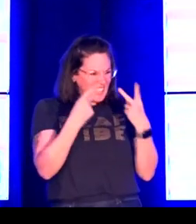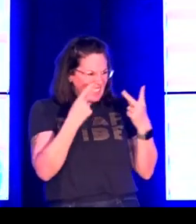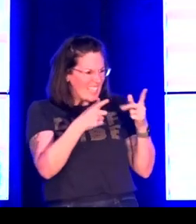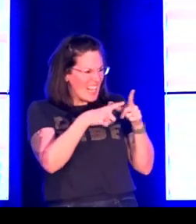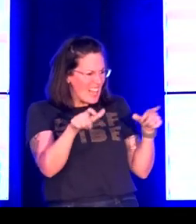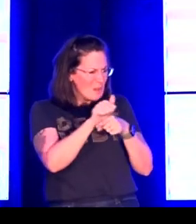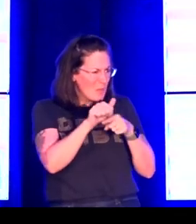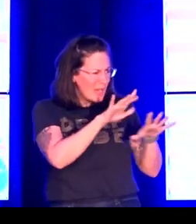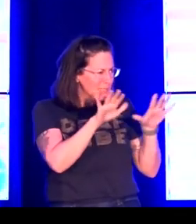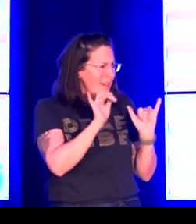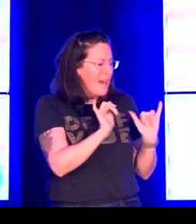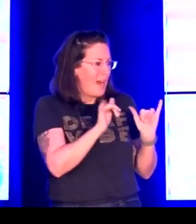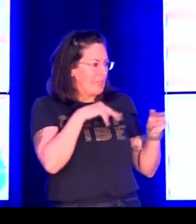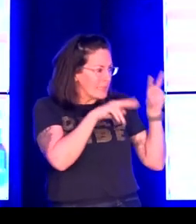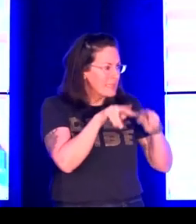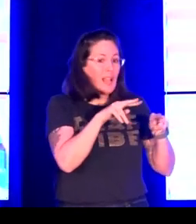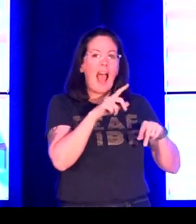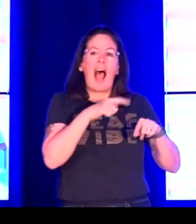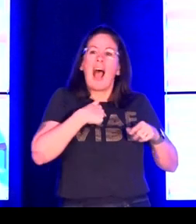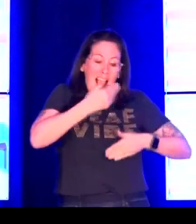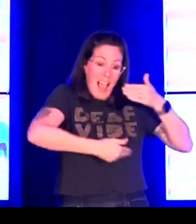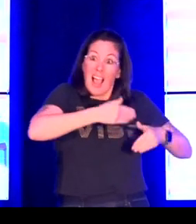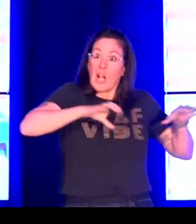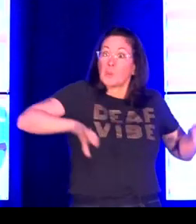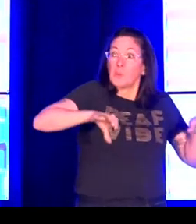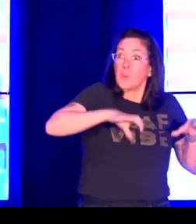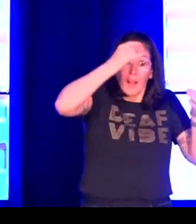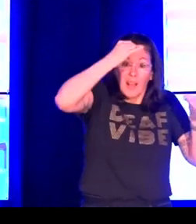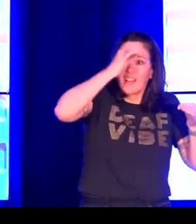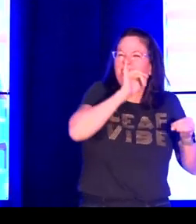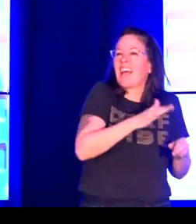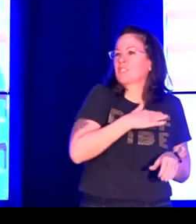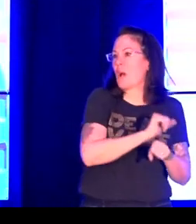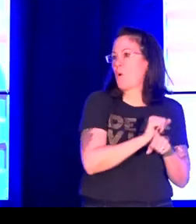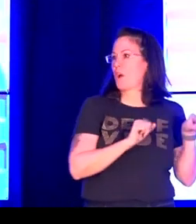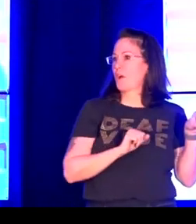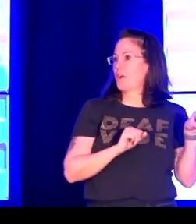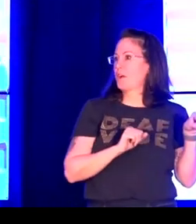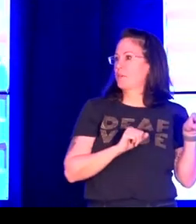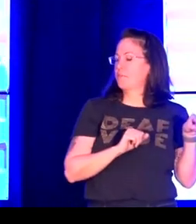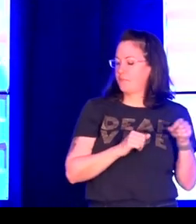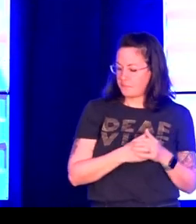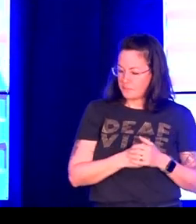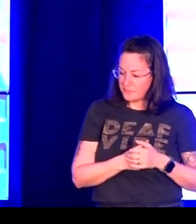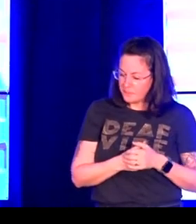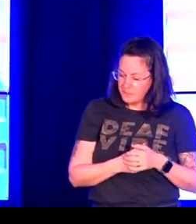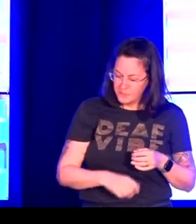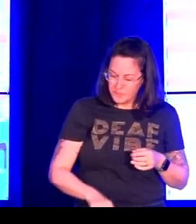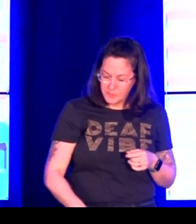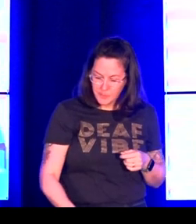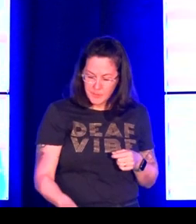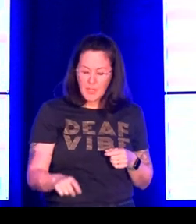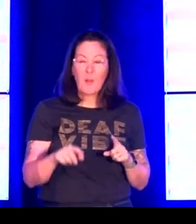So, am a deaf ASL community member, so I am doing research on those communities,